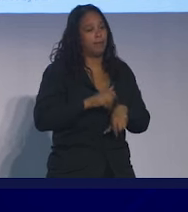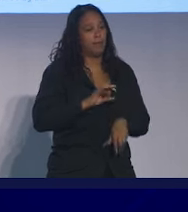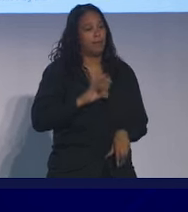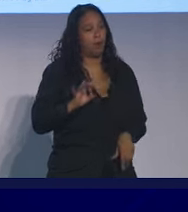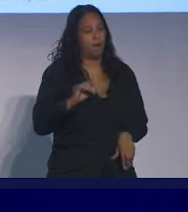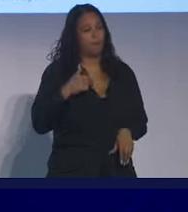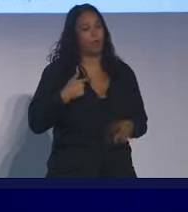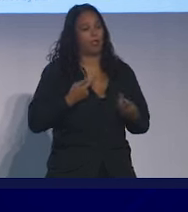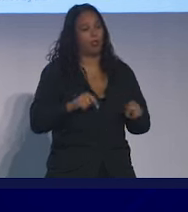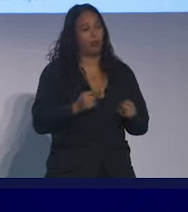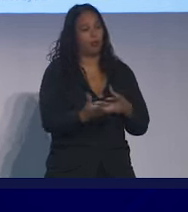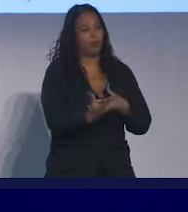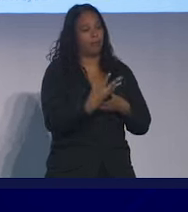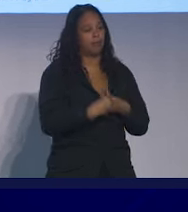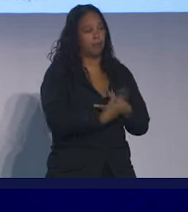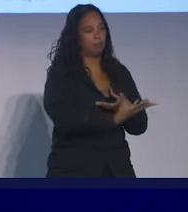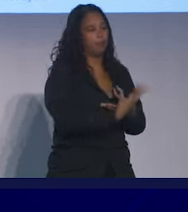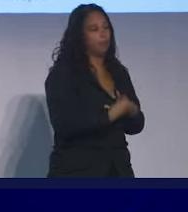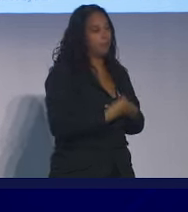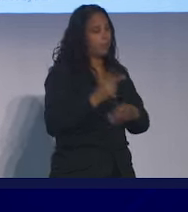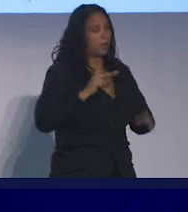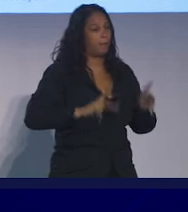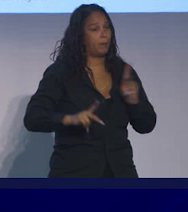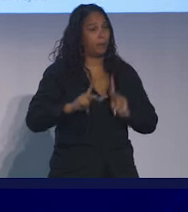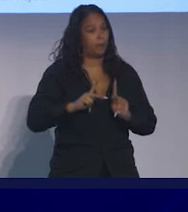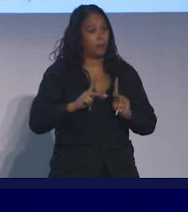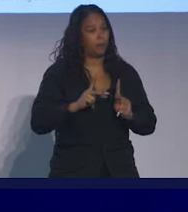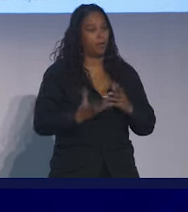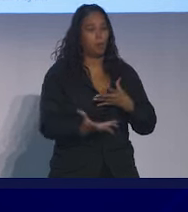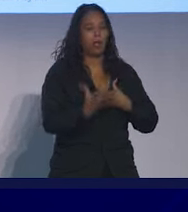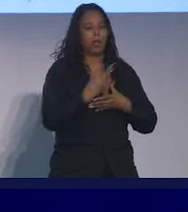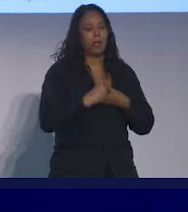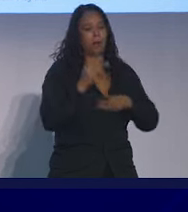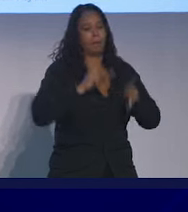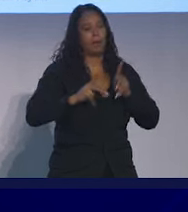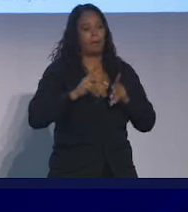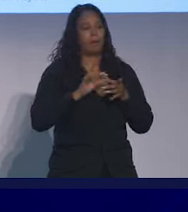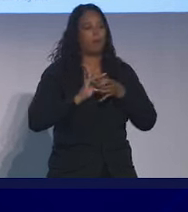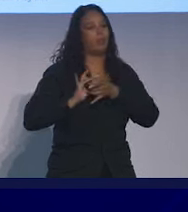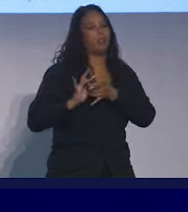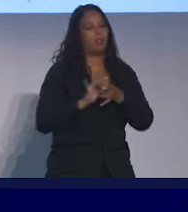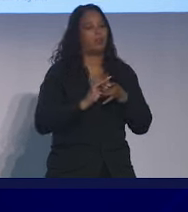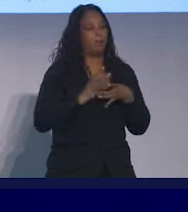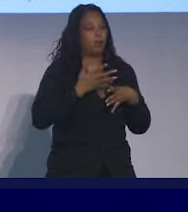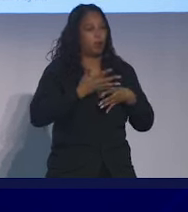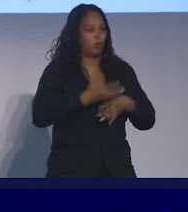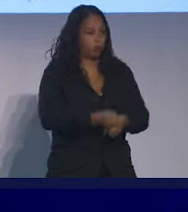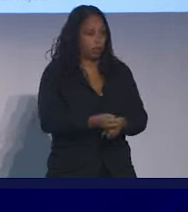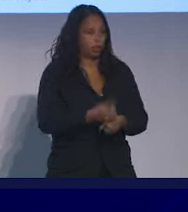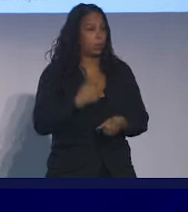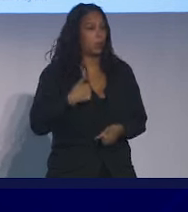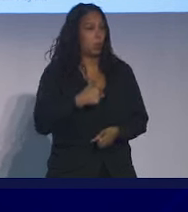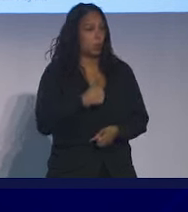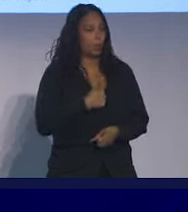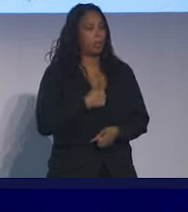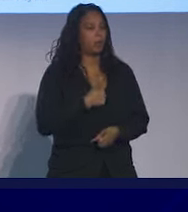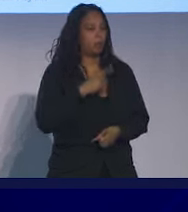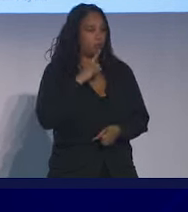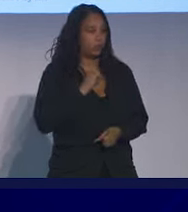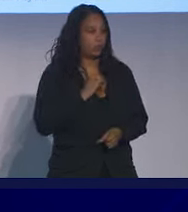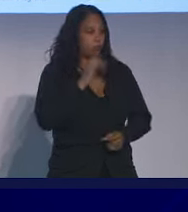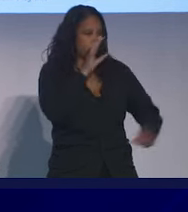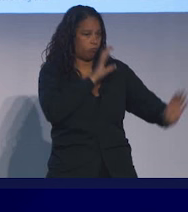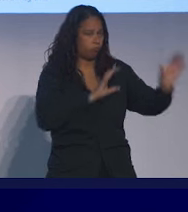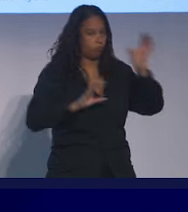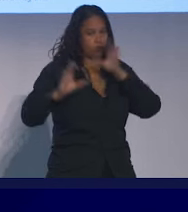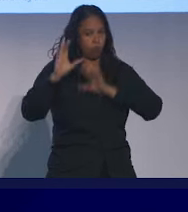engaging people. And engaging them in relationships of trust. That means that we humbly seek the